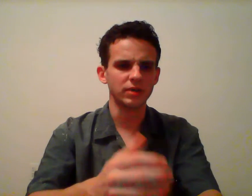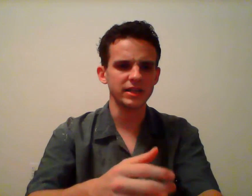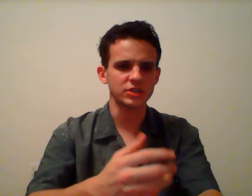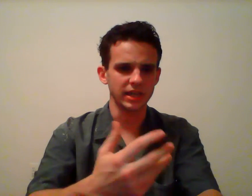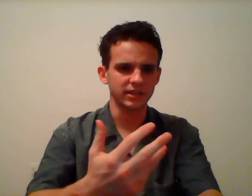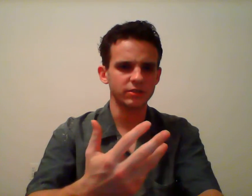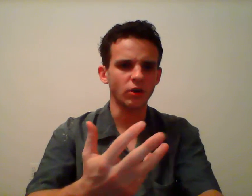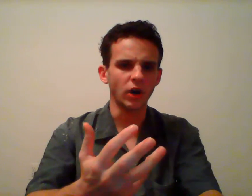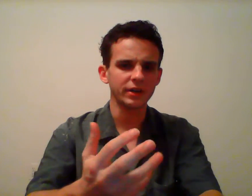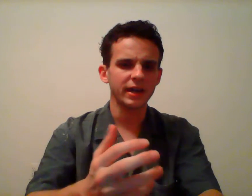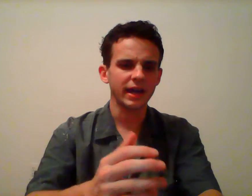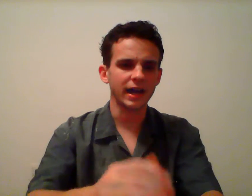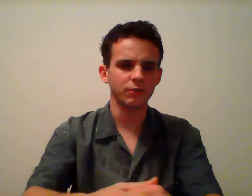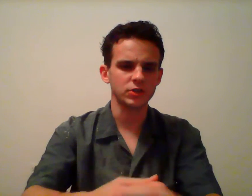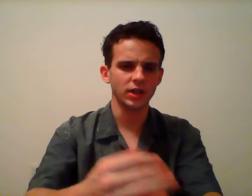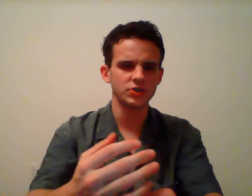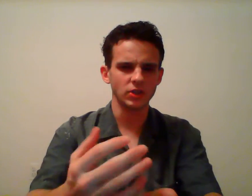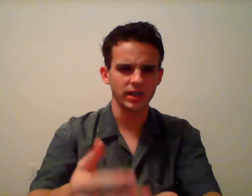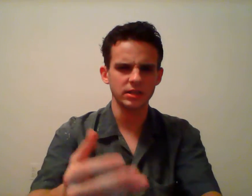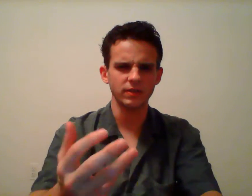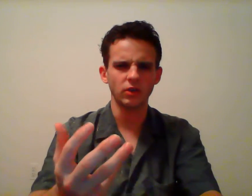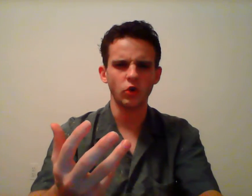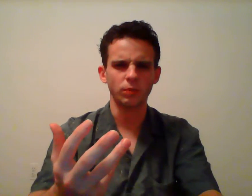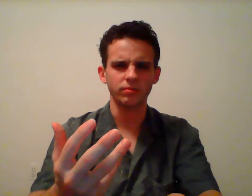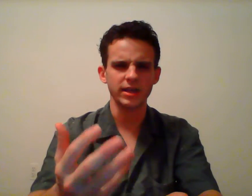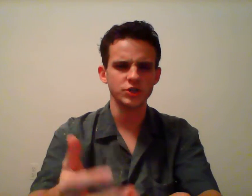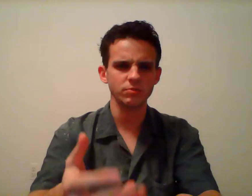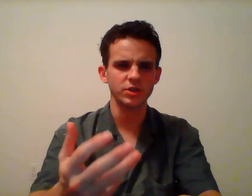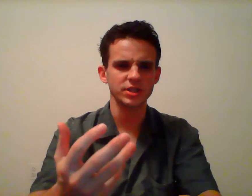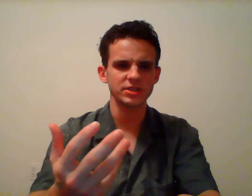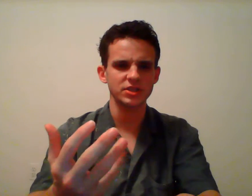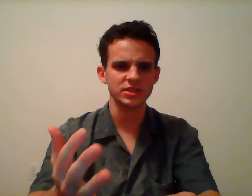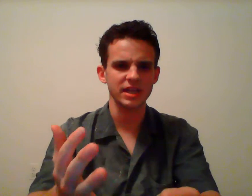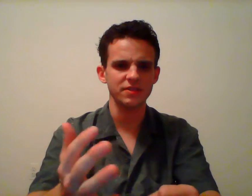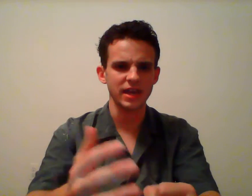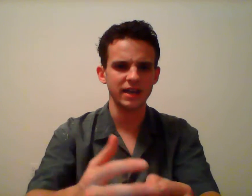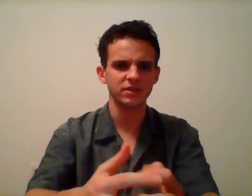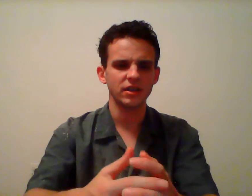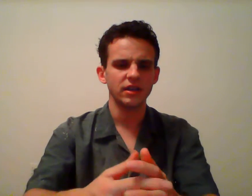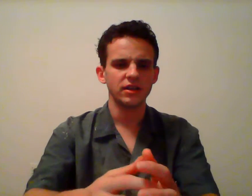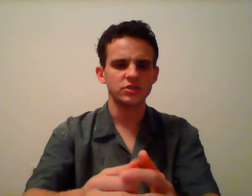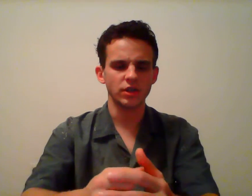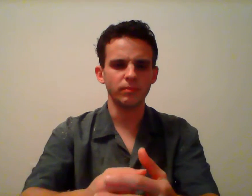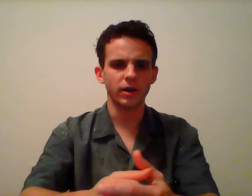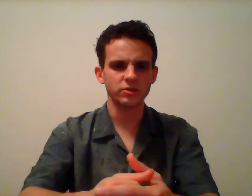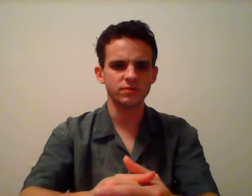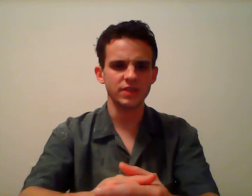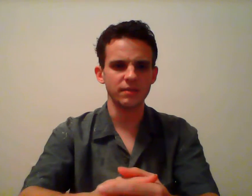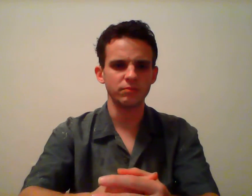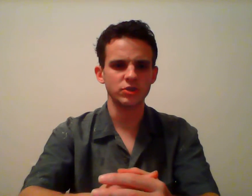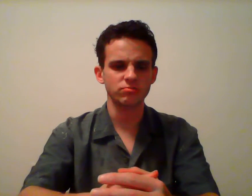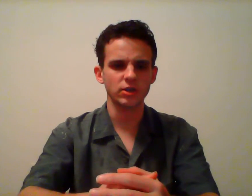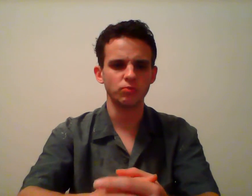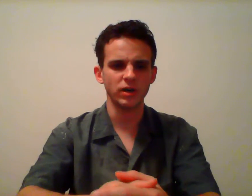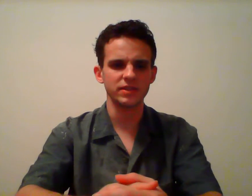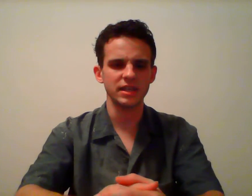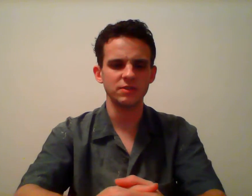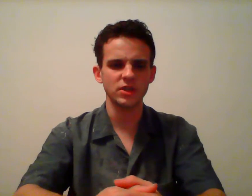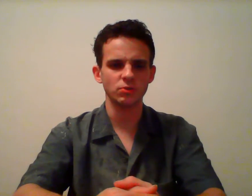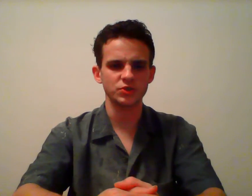of Rights and later on have what's called selective incorporation, which is to say that some parts of them restrict what the individual